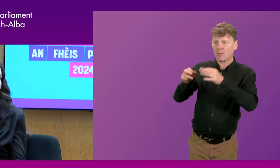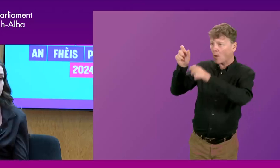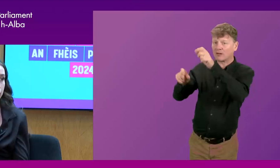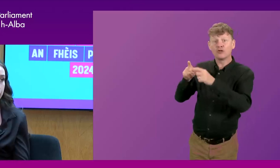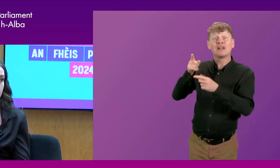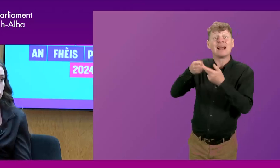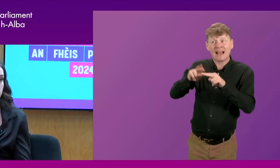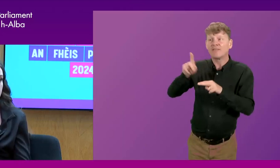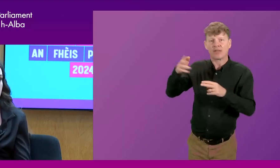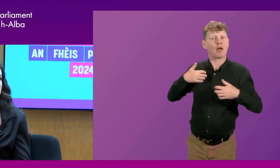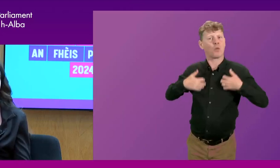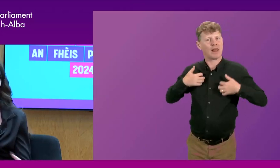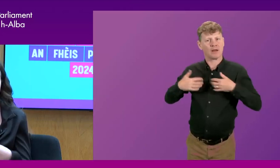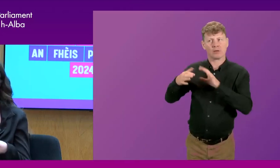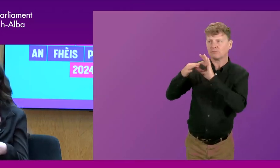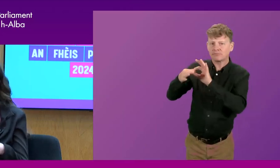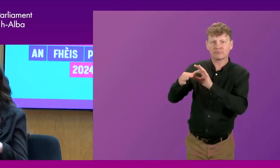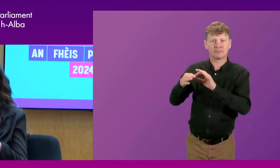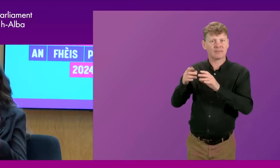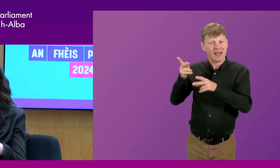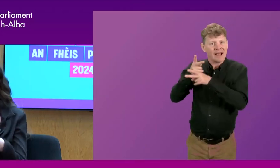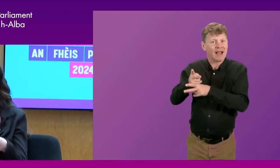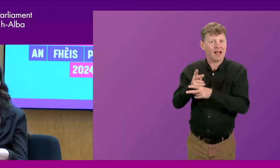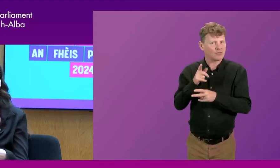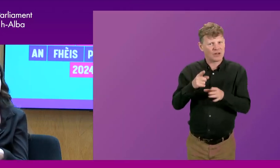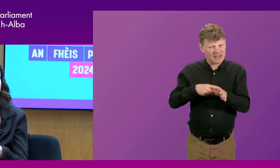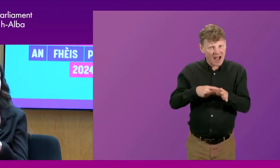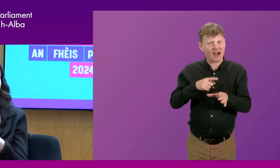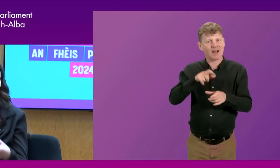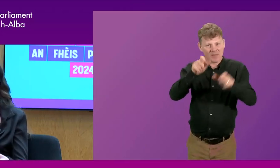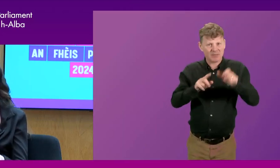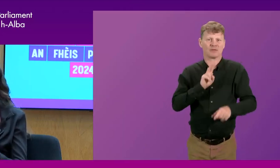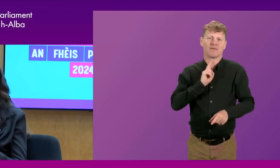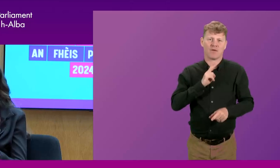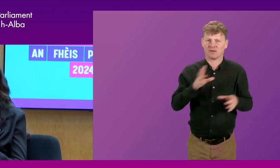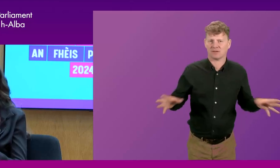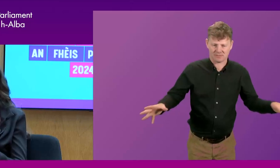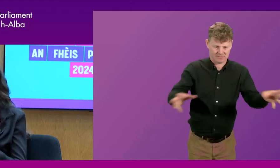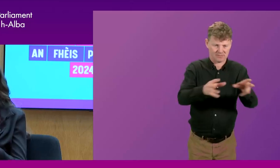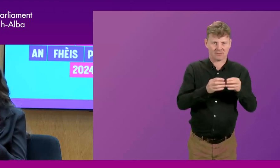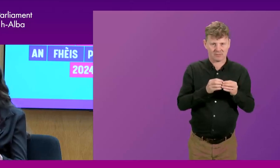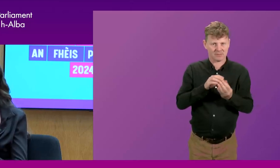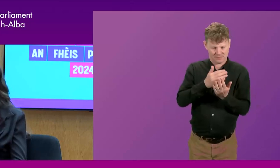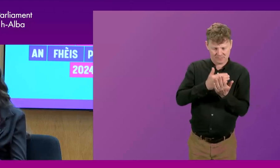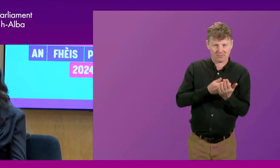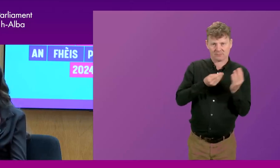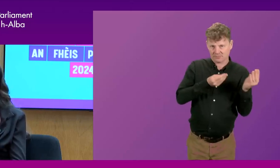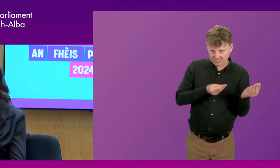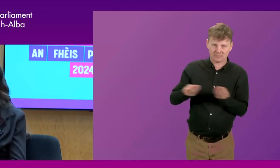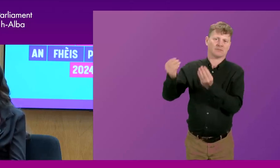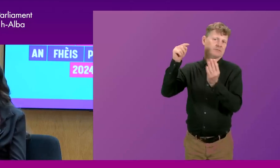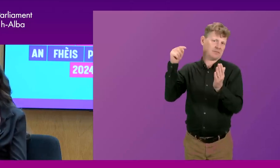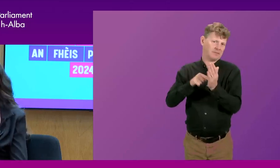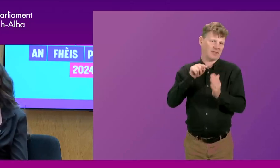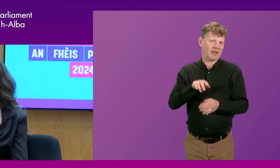us and they care about the same issues as us. It is young people's voices and views that are paramount in that